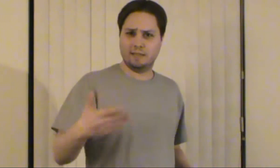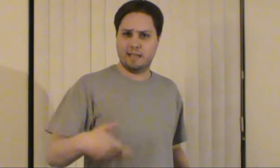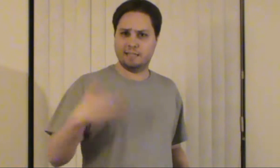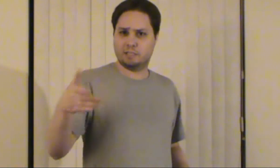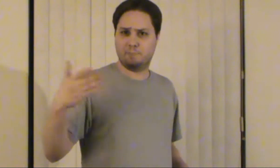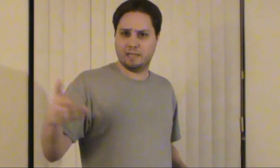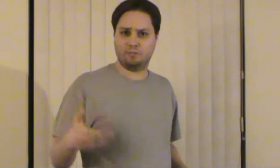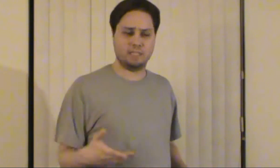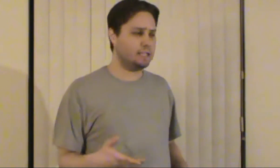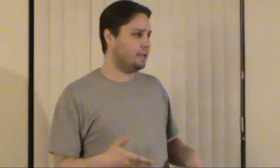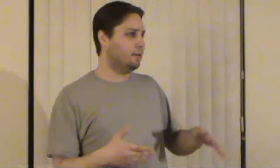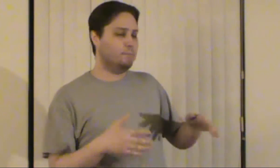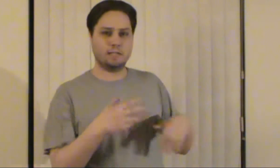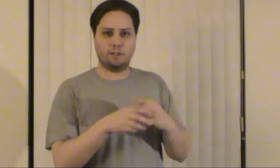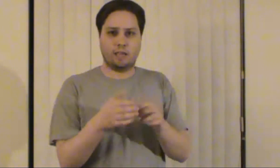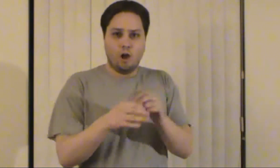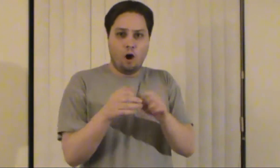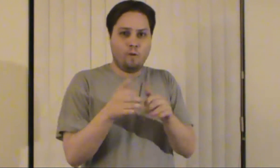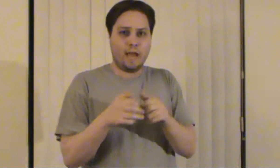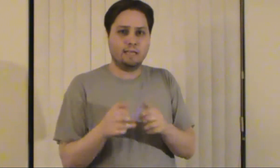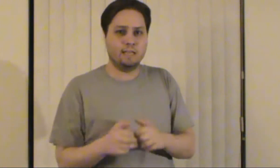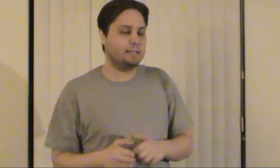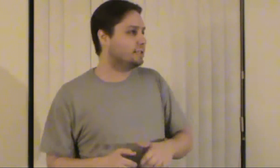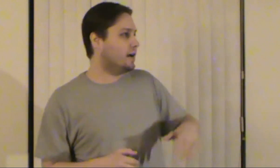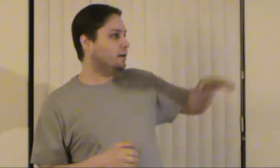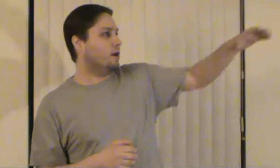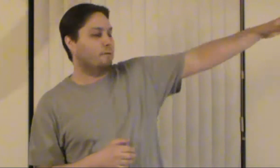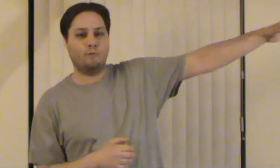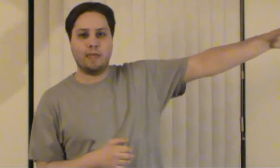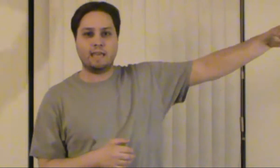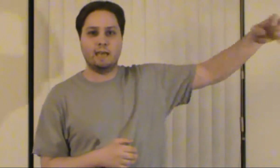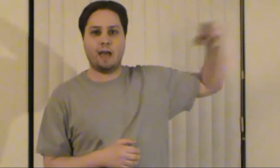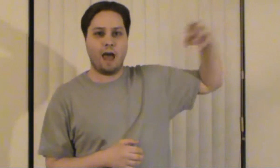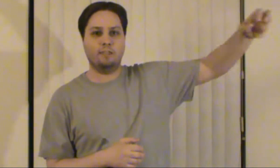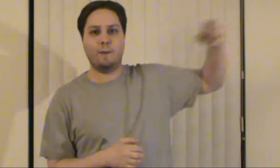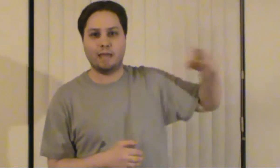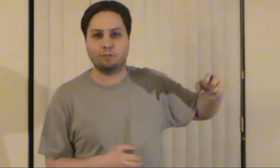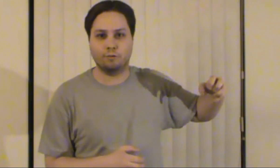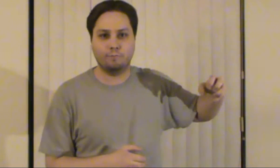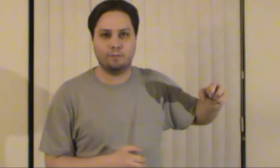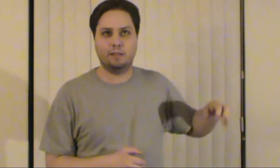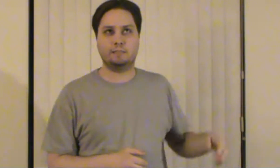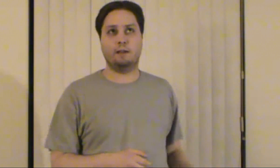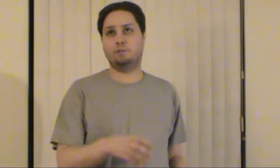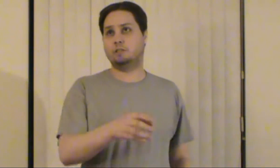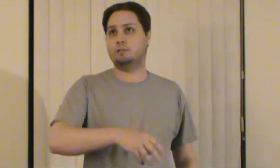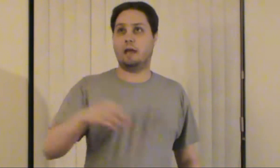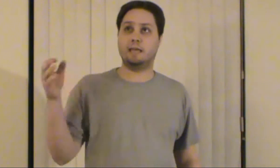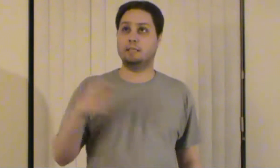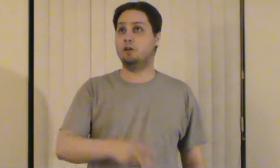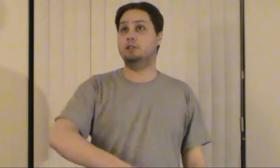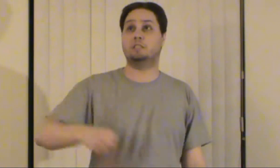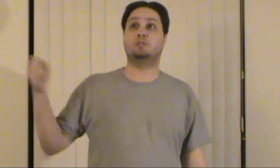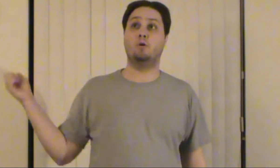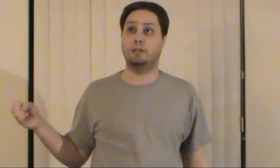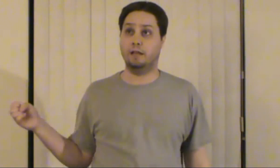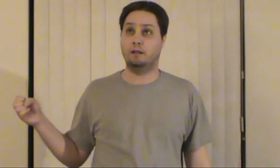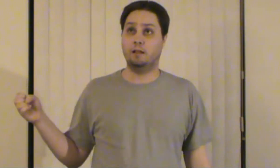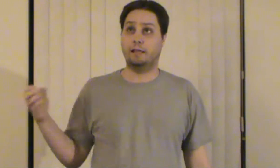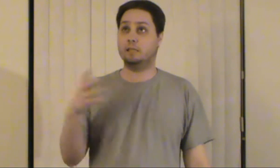an intense suspenseful scene because they're like oh we got to get this done before they get out of the bathroom instead of just i guess they could have just stolen it like